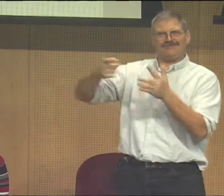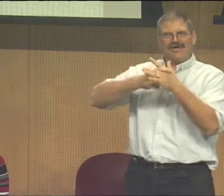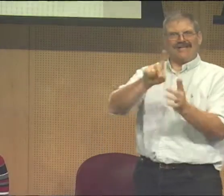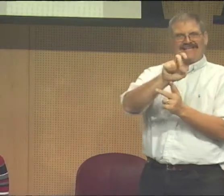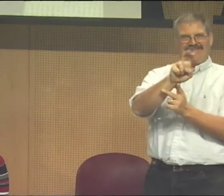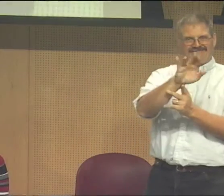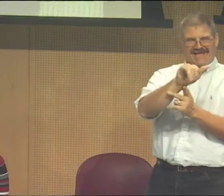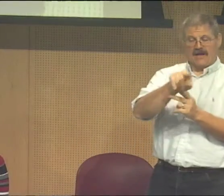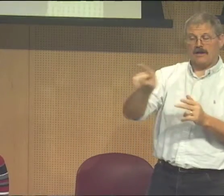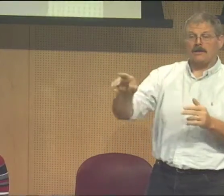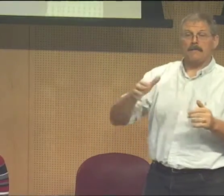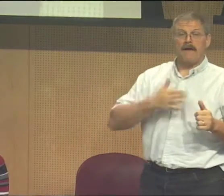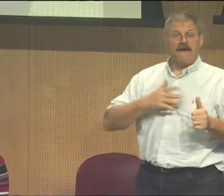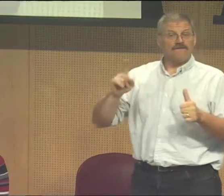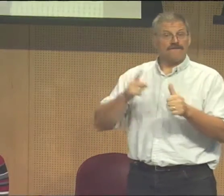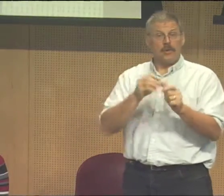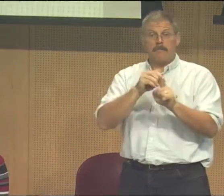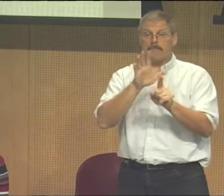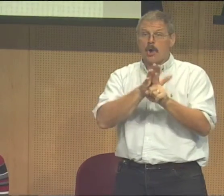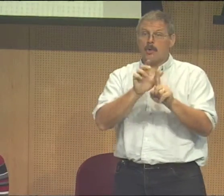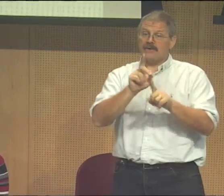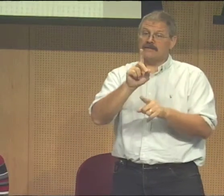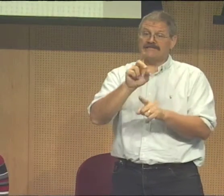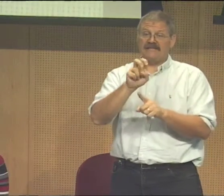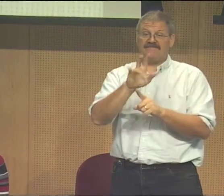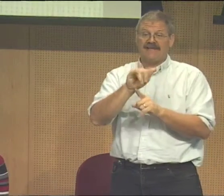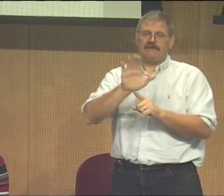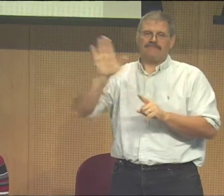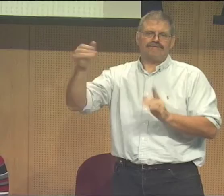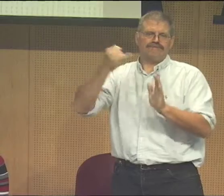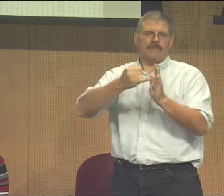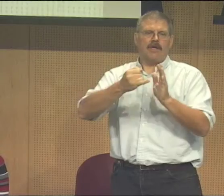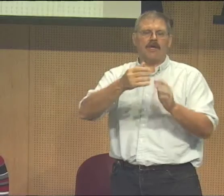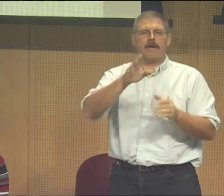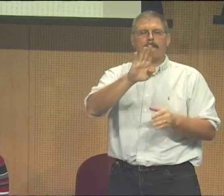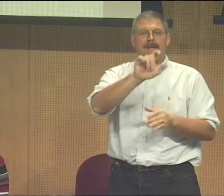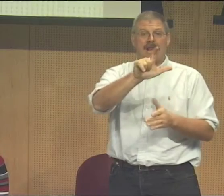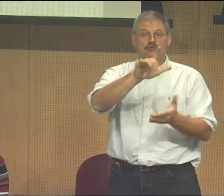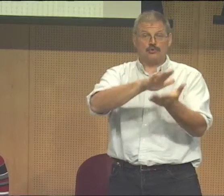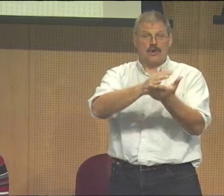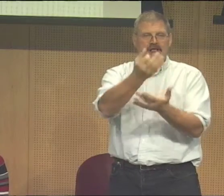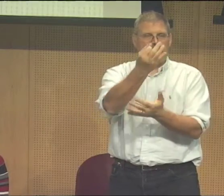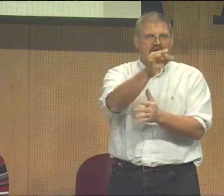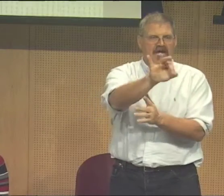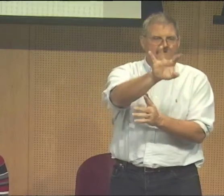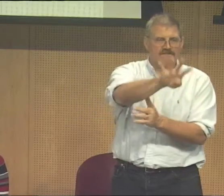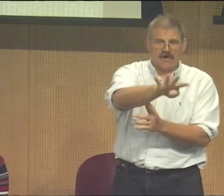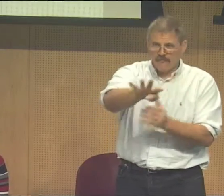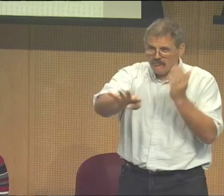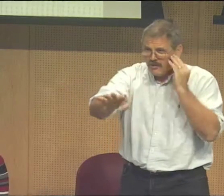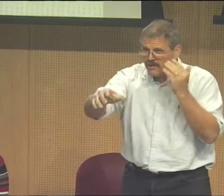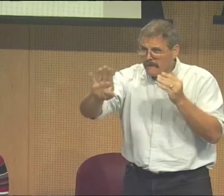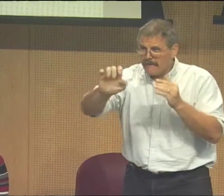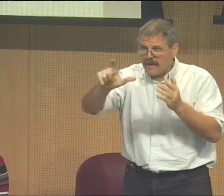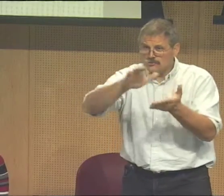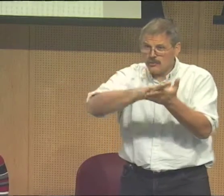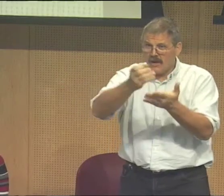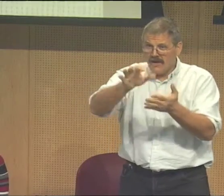because I saw that she's one of the founders of De'VIA. And when I was exposed to her, you know, she had a very famous piece